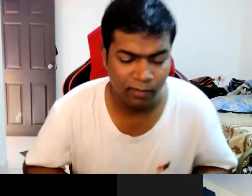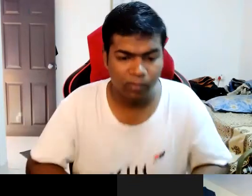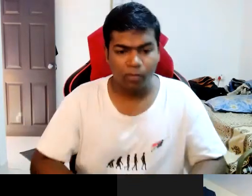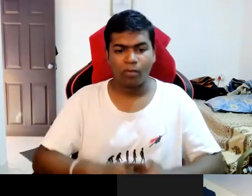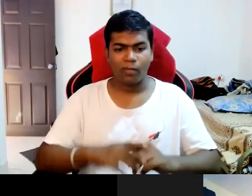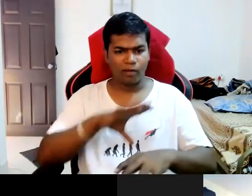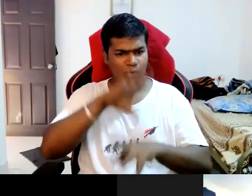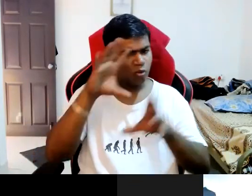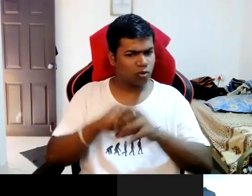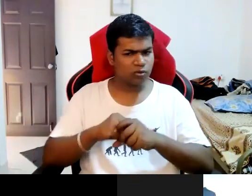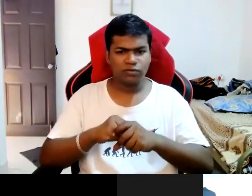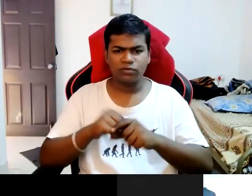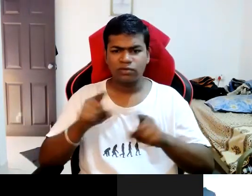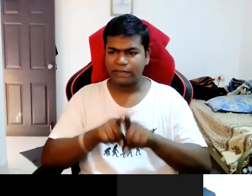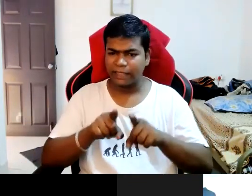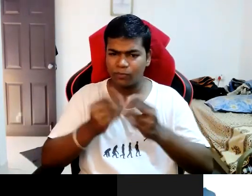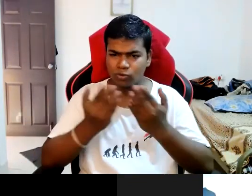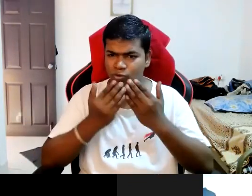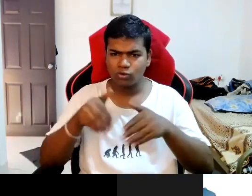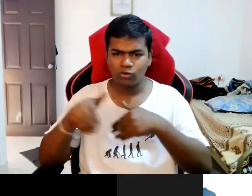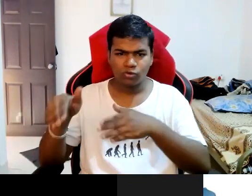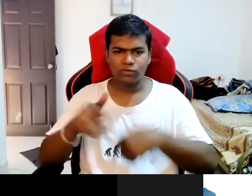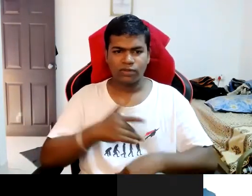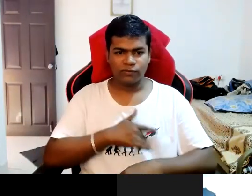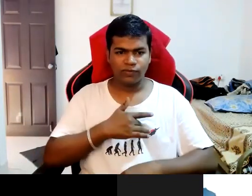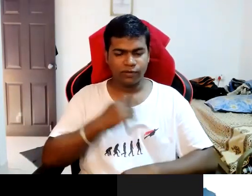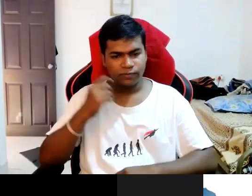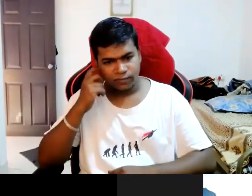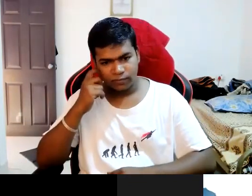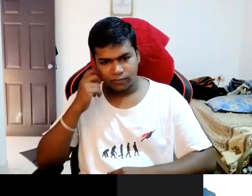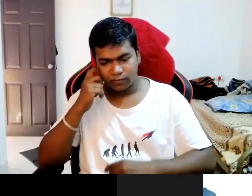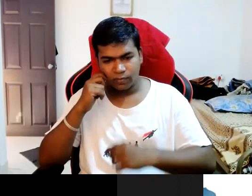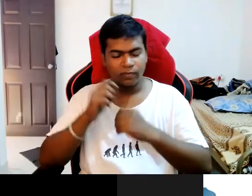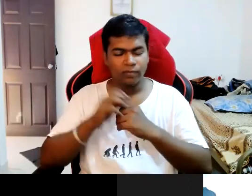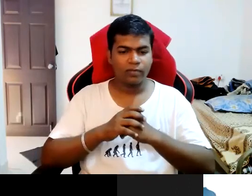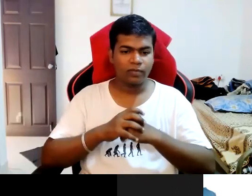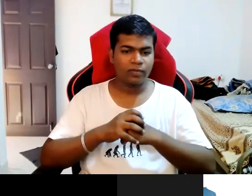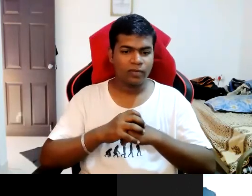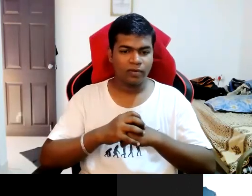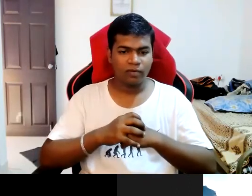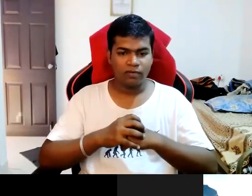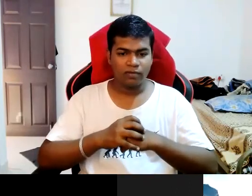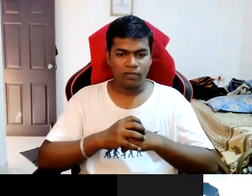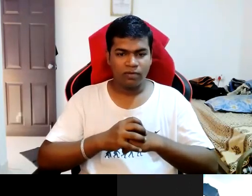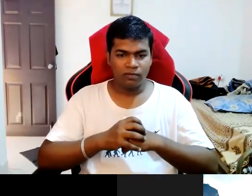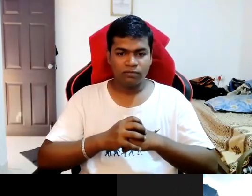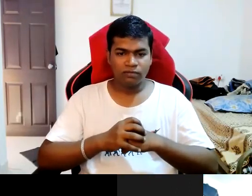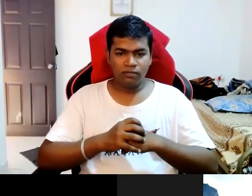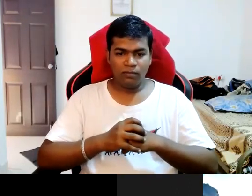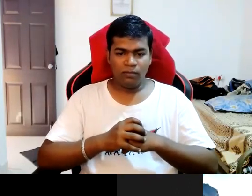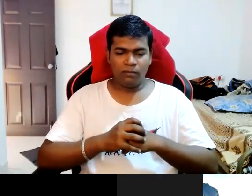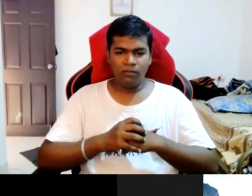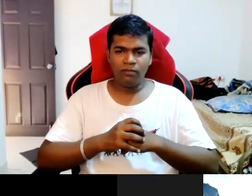when school only I can say it's not like a job it's like a schooling only for me my first job is